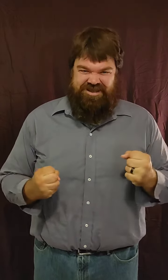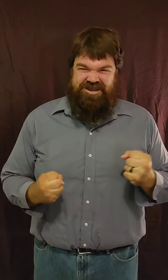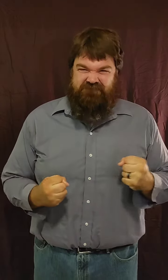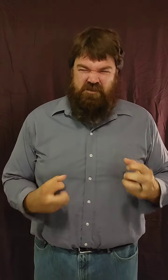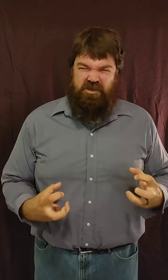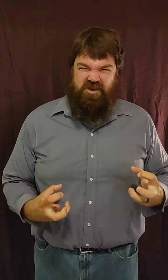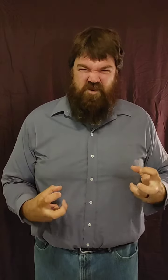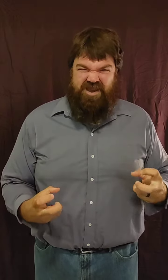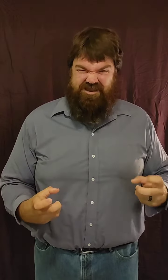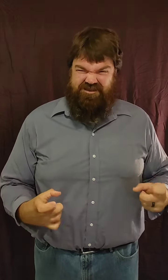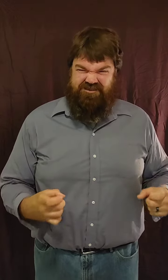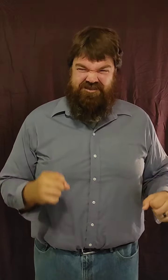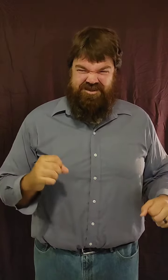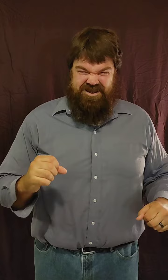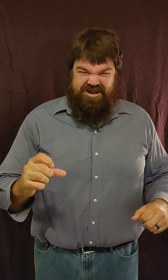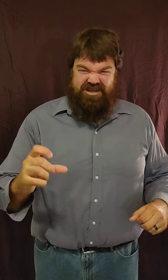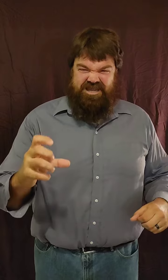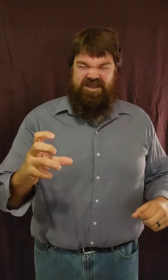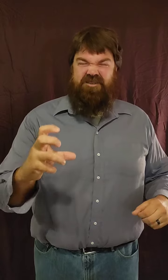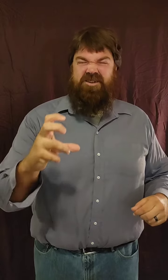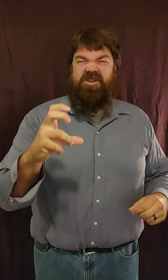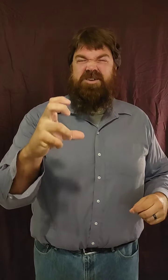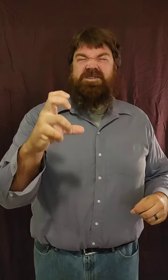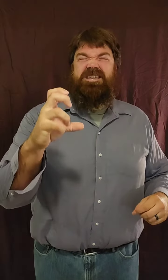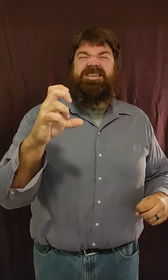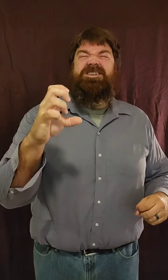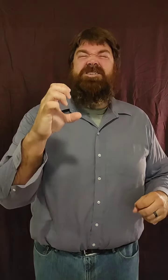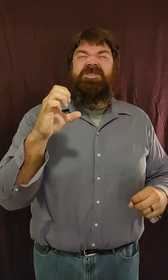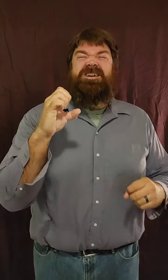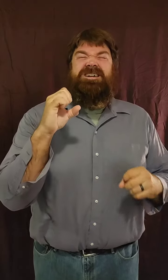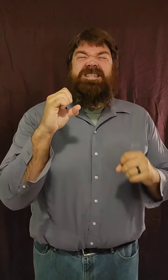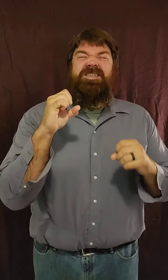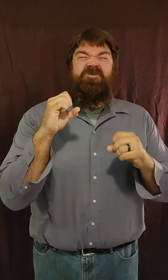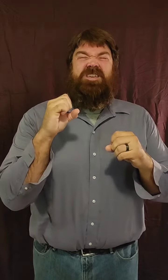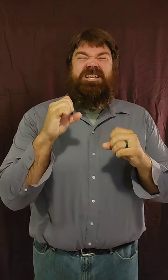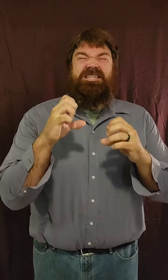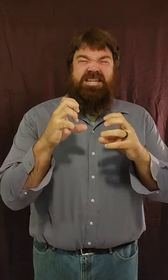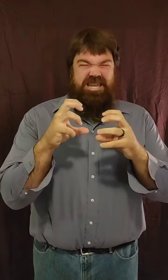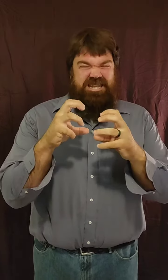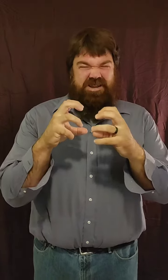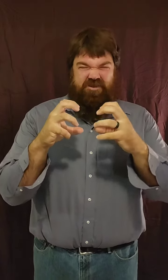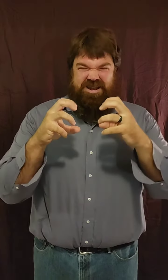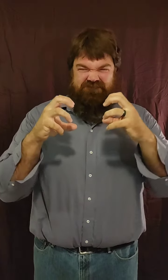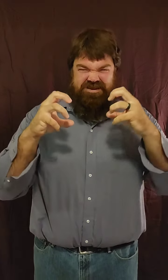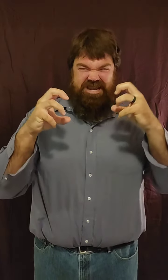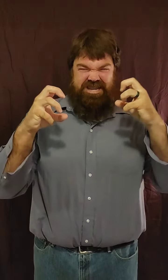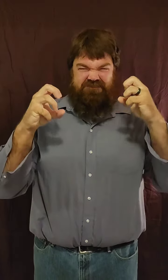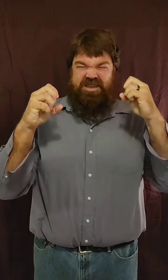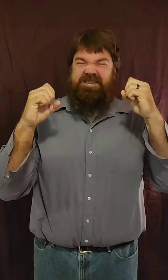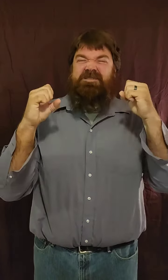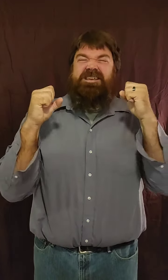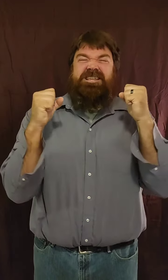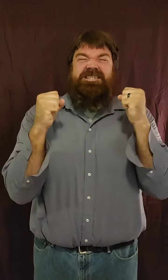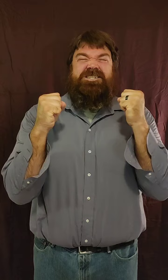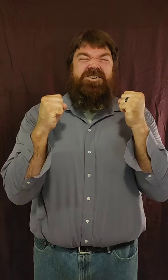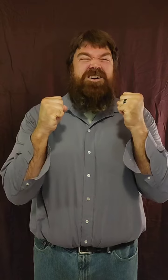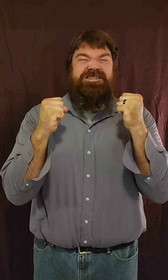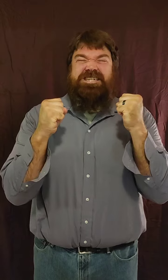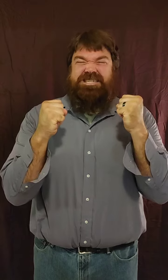But be aware that even around here, the weakest link one day will be the strongest